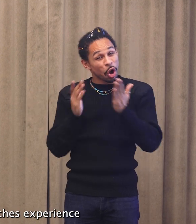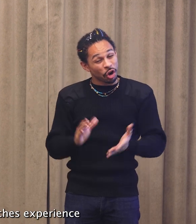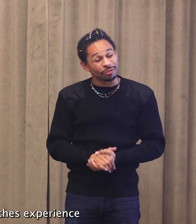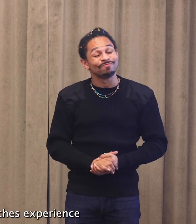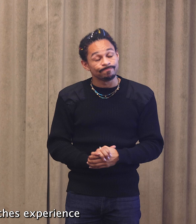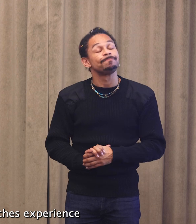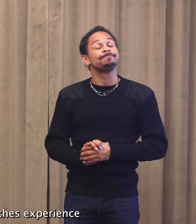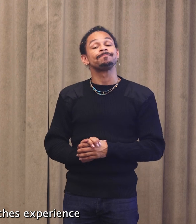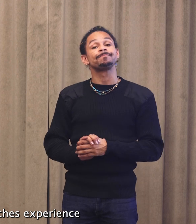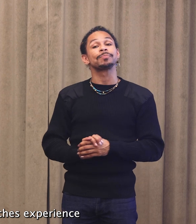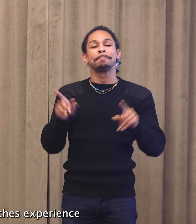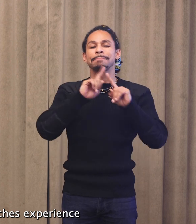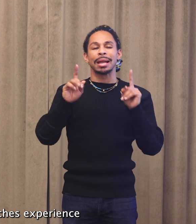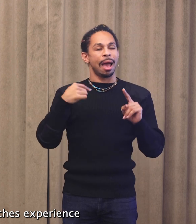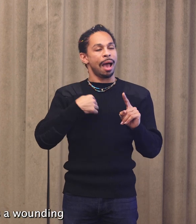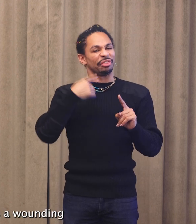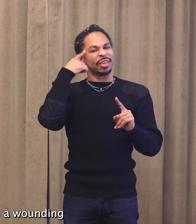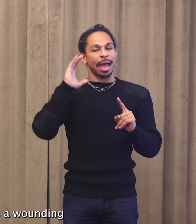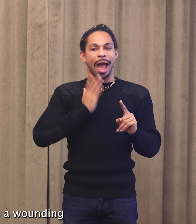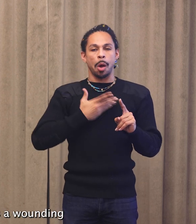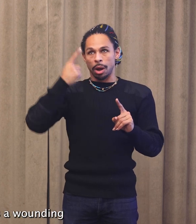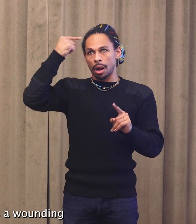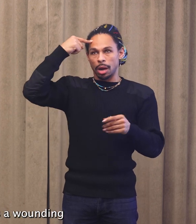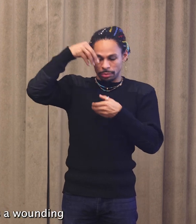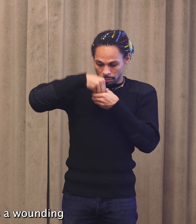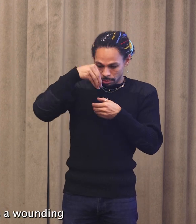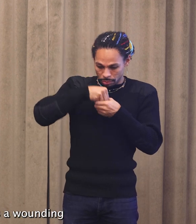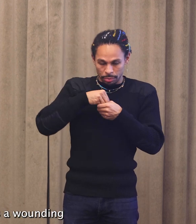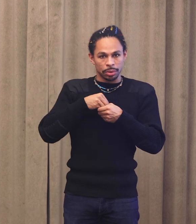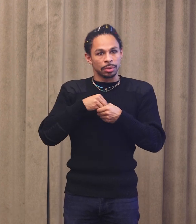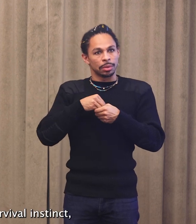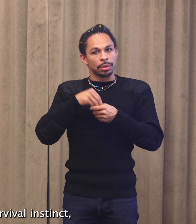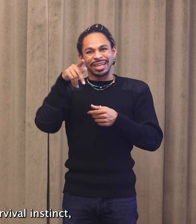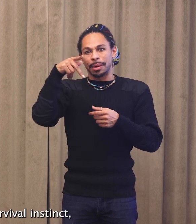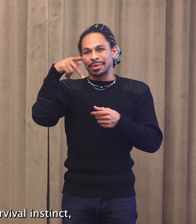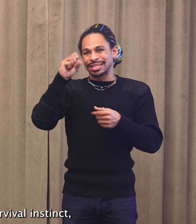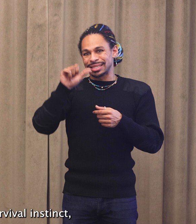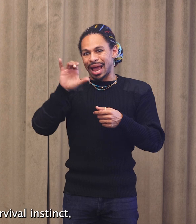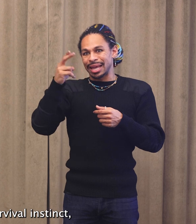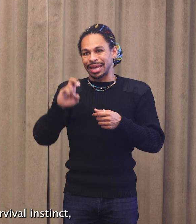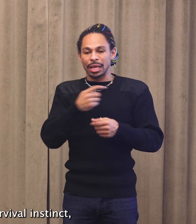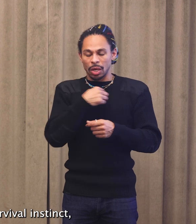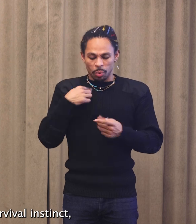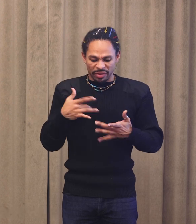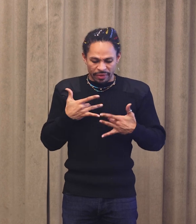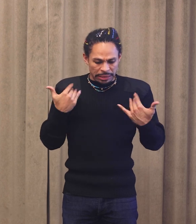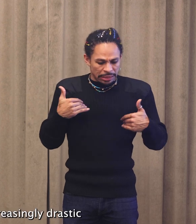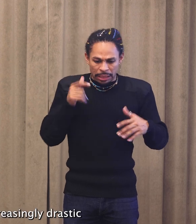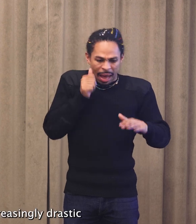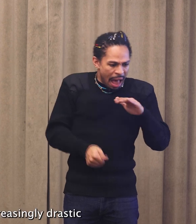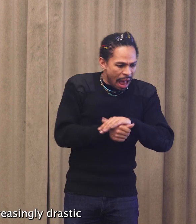But I think our psyche's experience being hidden as a wounding that triggers a survival instinct,